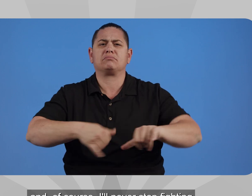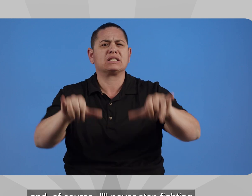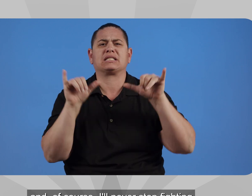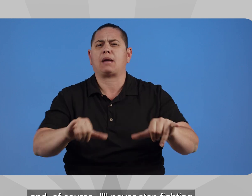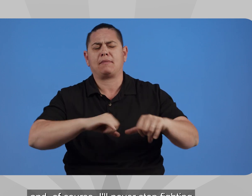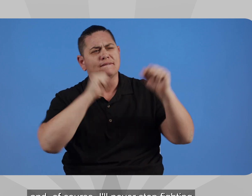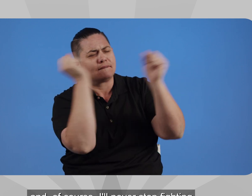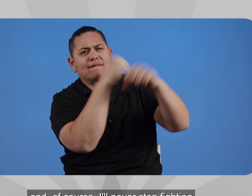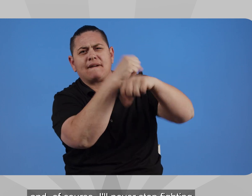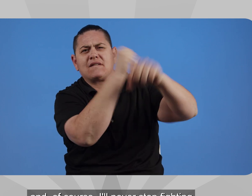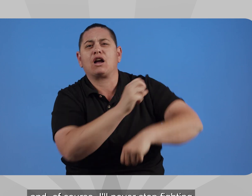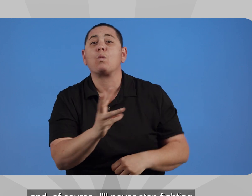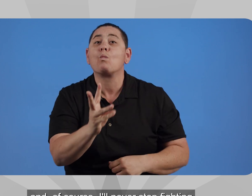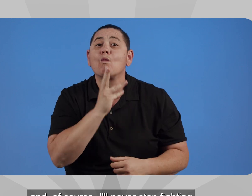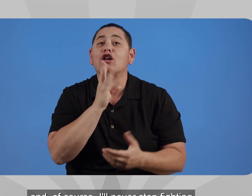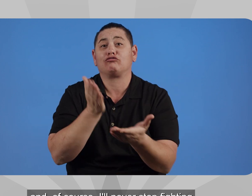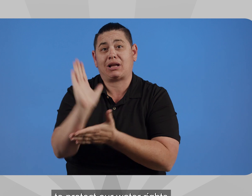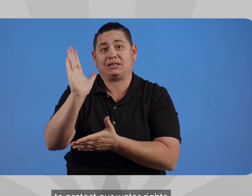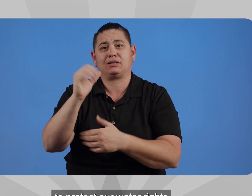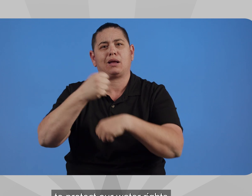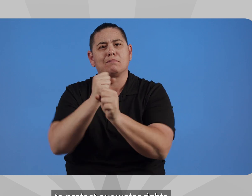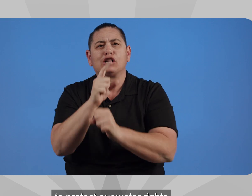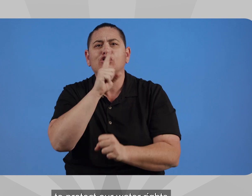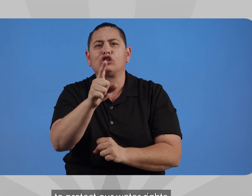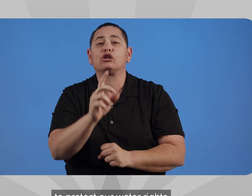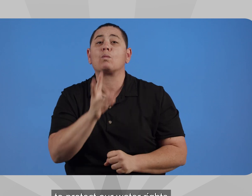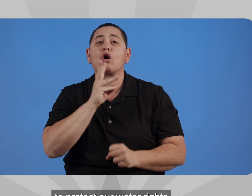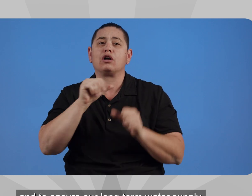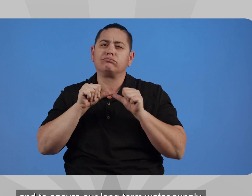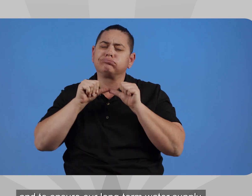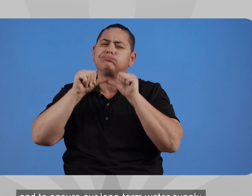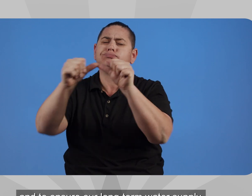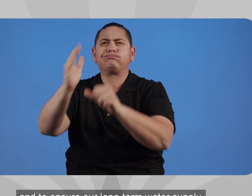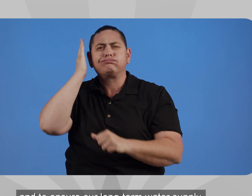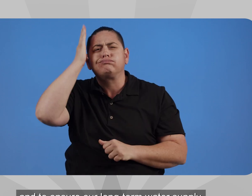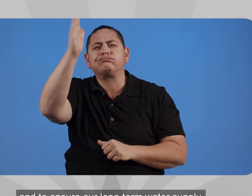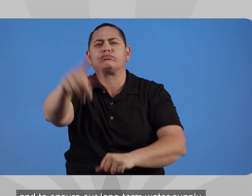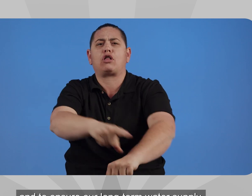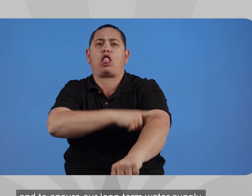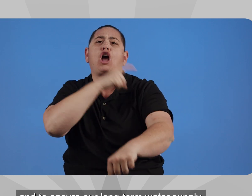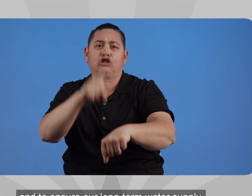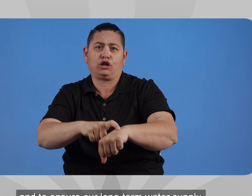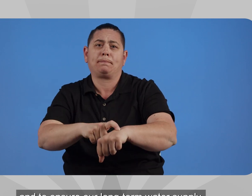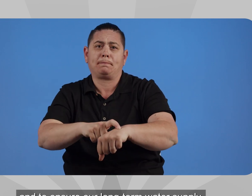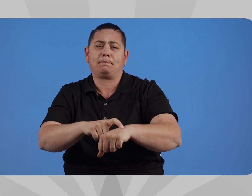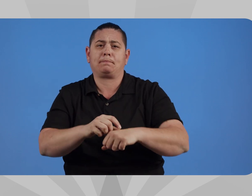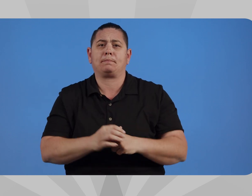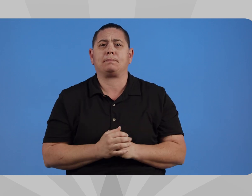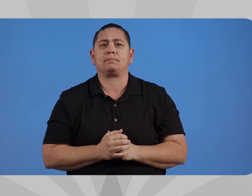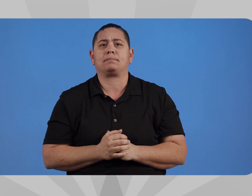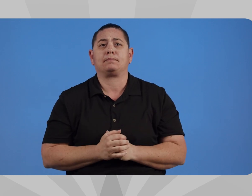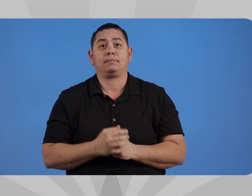And, of course, I'll never stop fighting to protect our water rights and to ensure our long-term water supply.